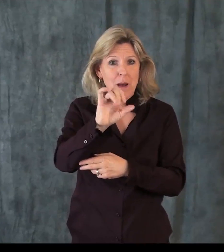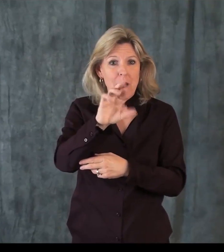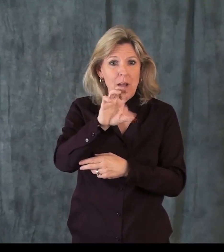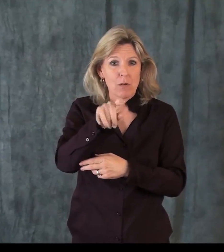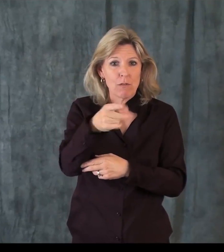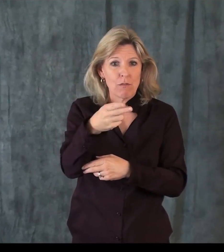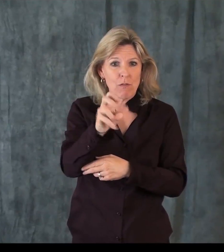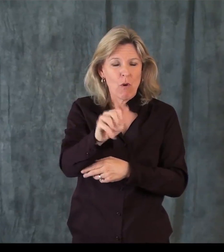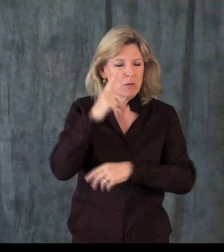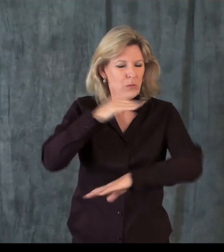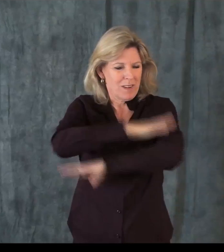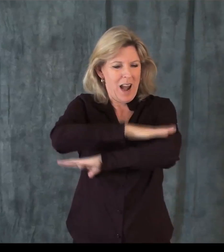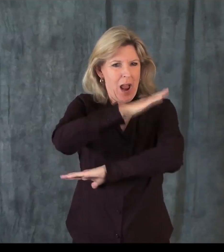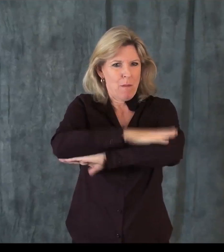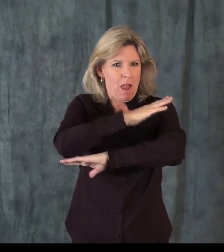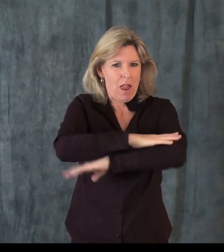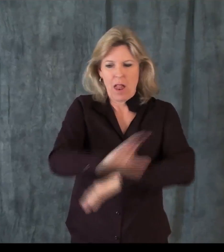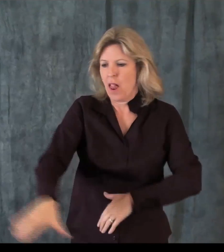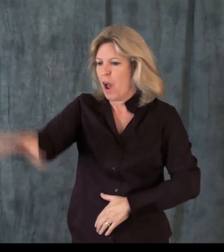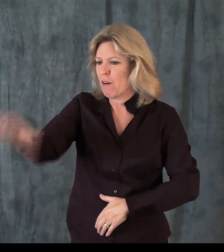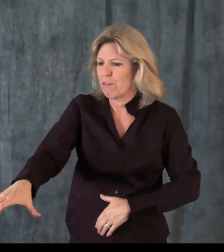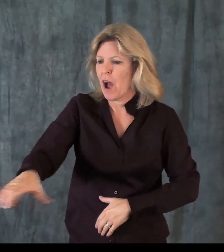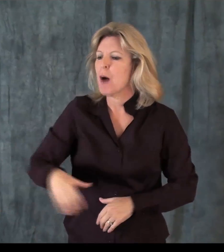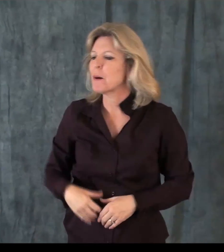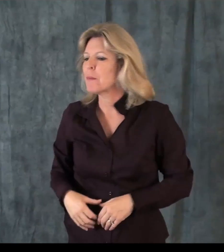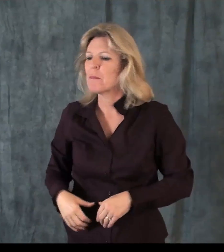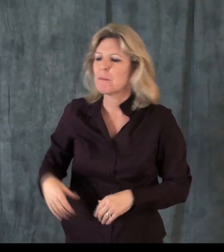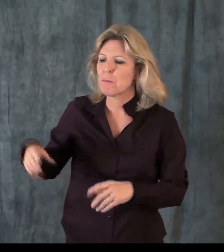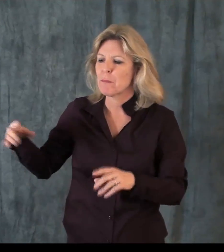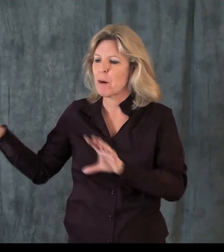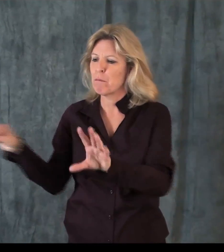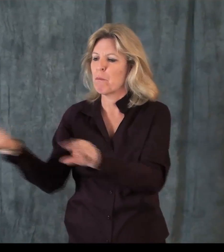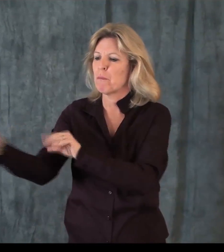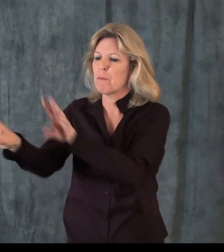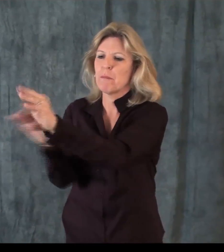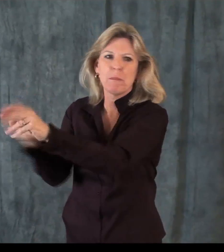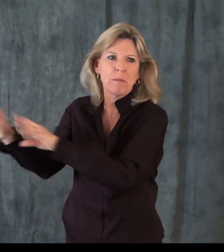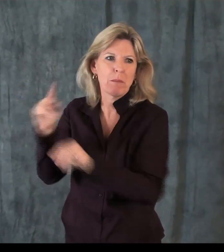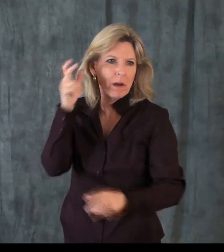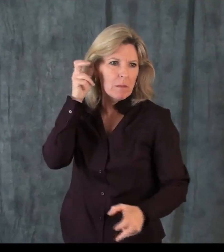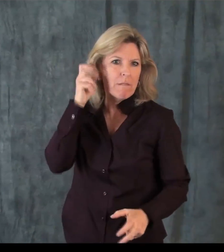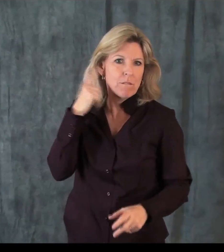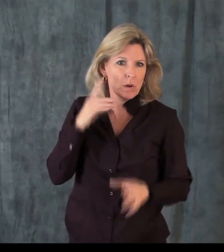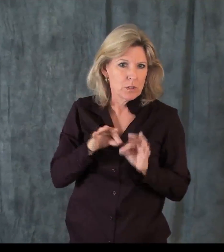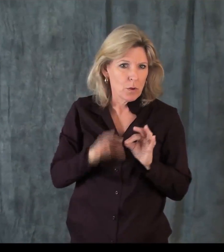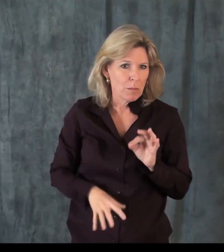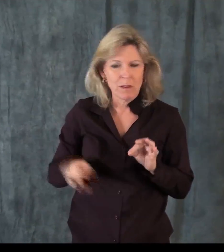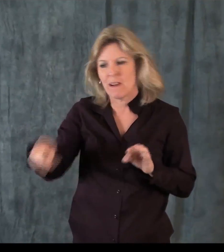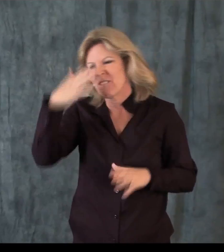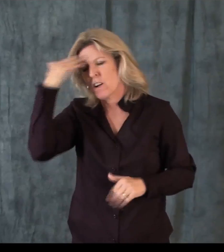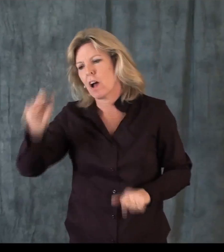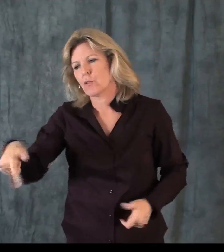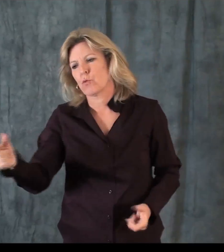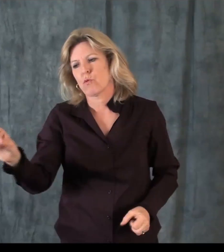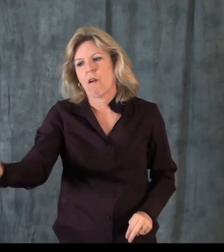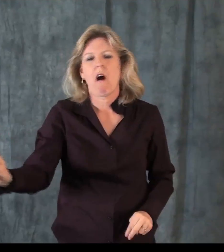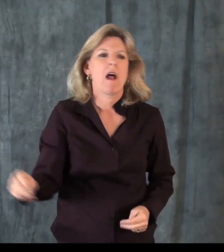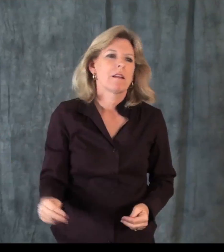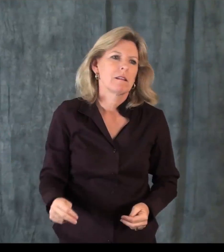and individuals were gathered around a table where a microphone was placed in the center, and the voices were supposed to be picked up through the microphone, but they'd